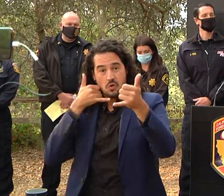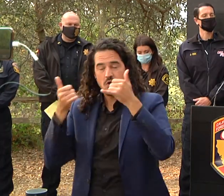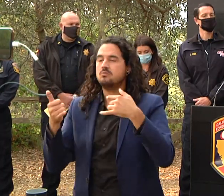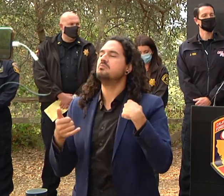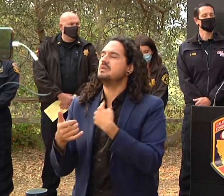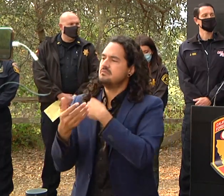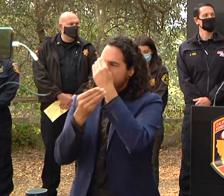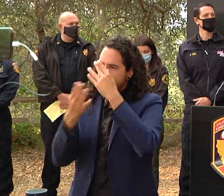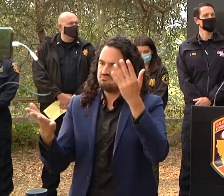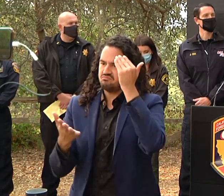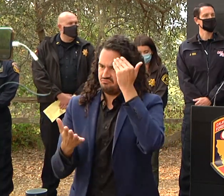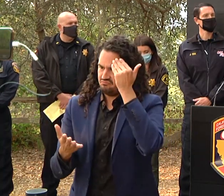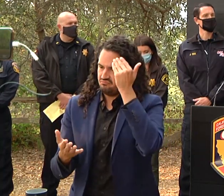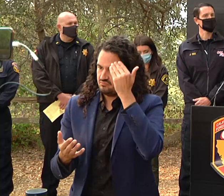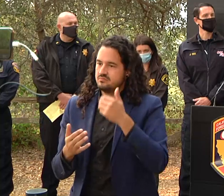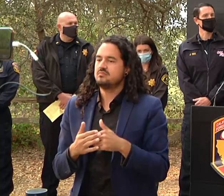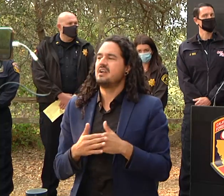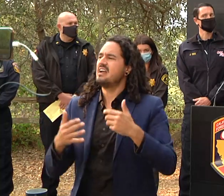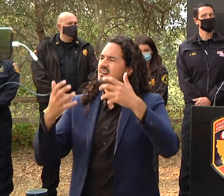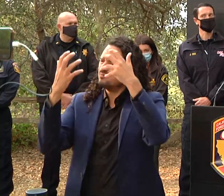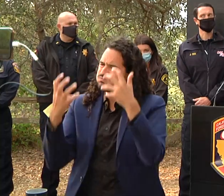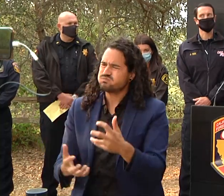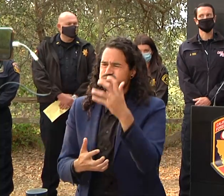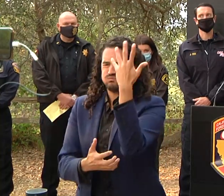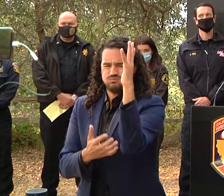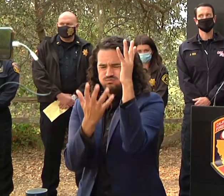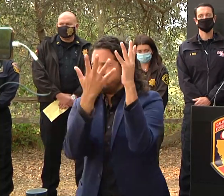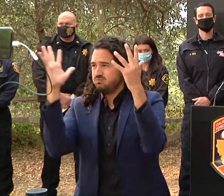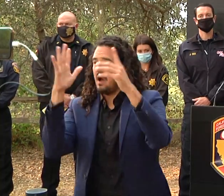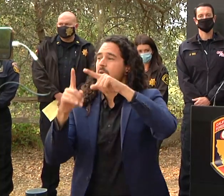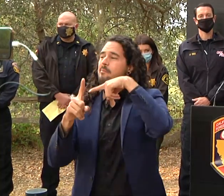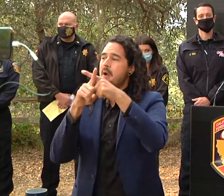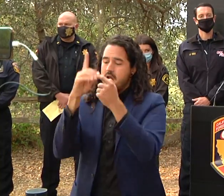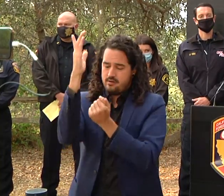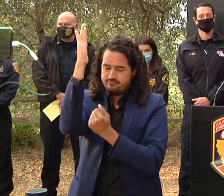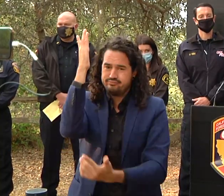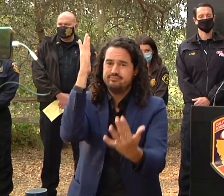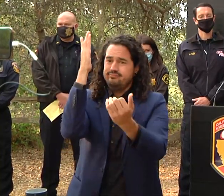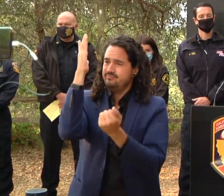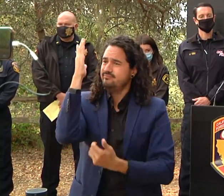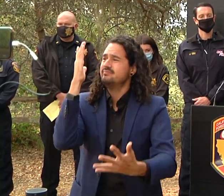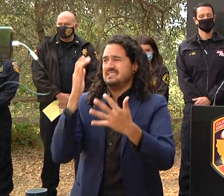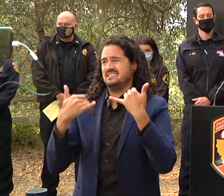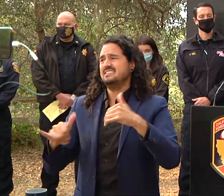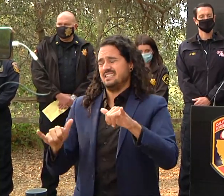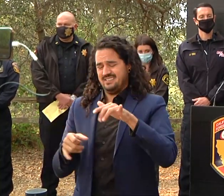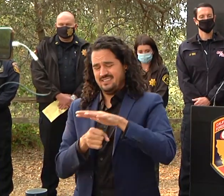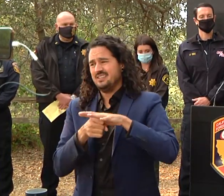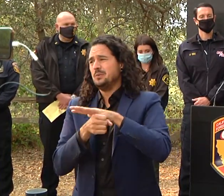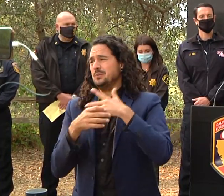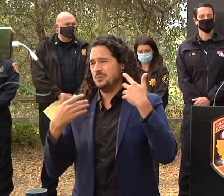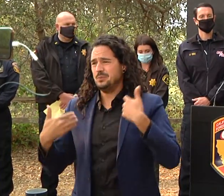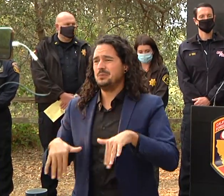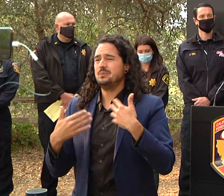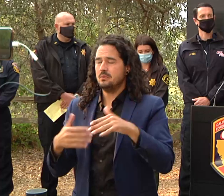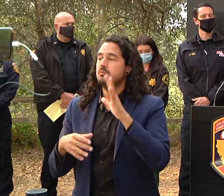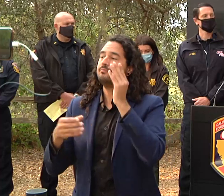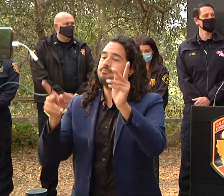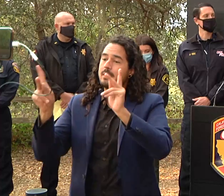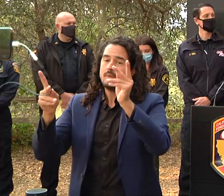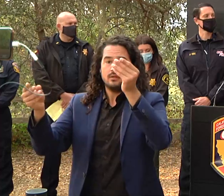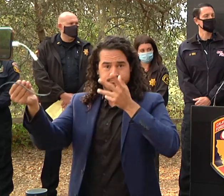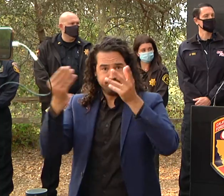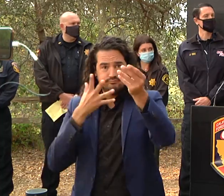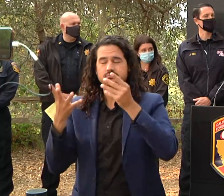see that so we're going to be very aggressive in our mop up in and be prepared for those calls of service that we're going to get continuously for the coming time the